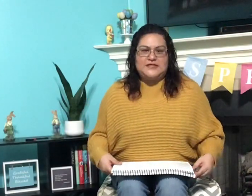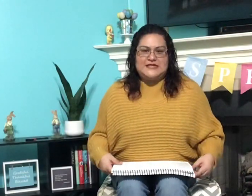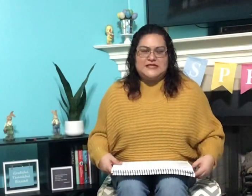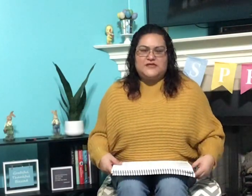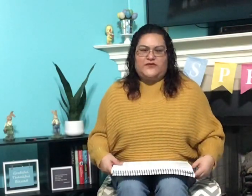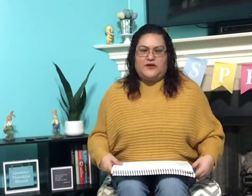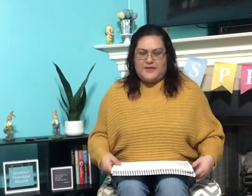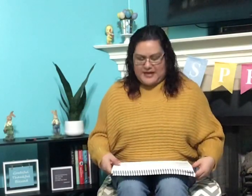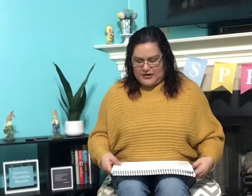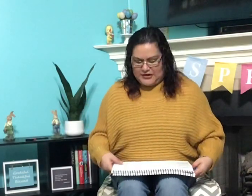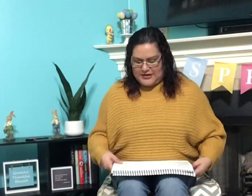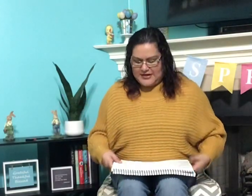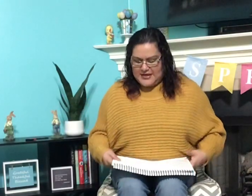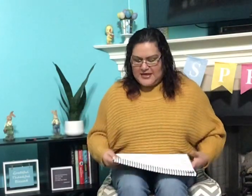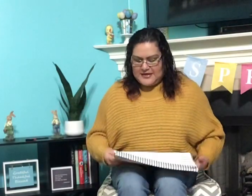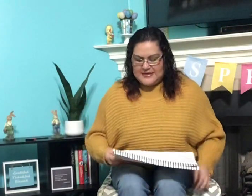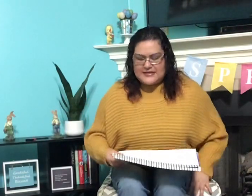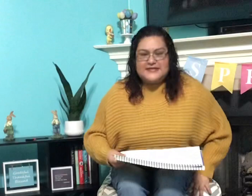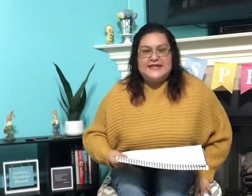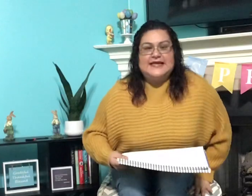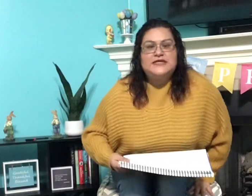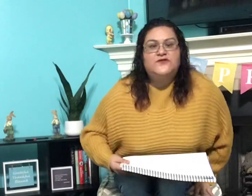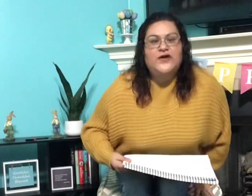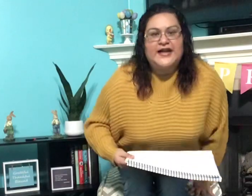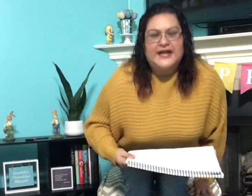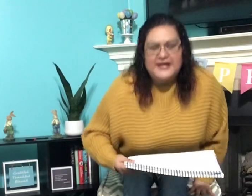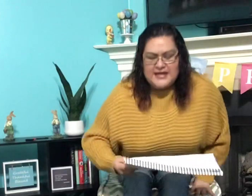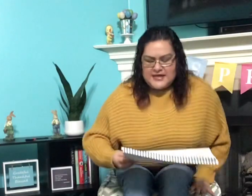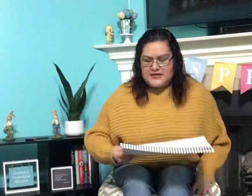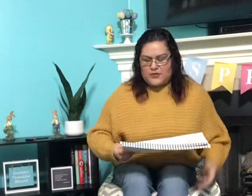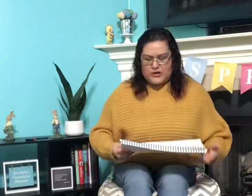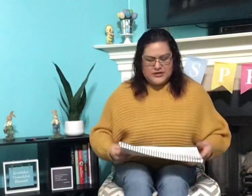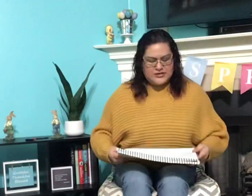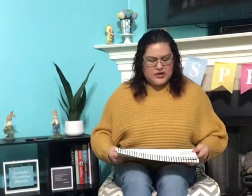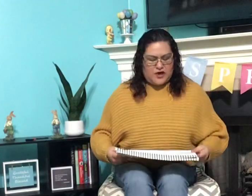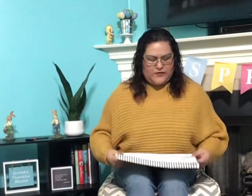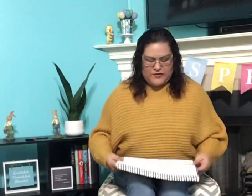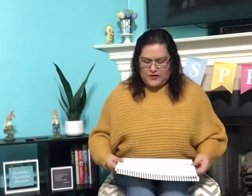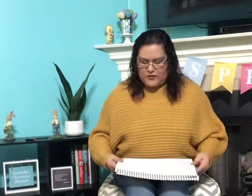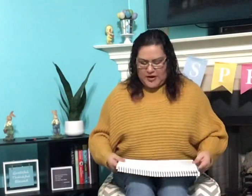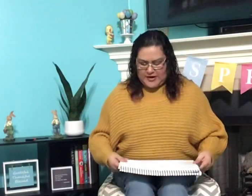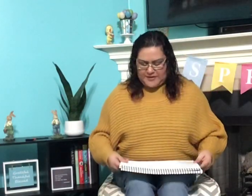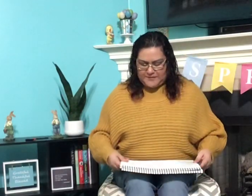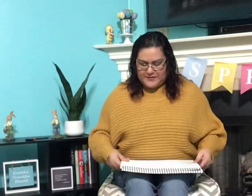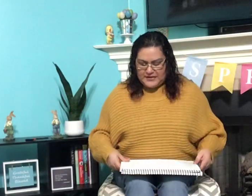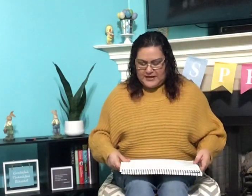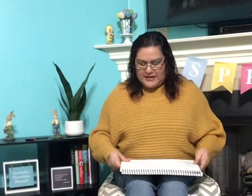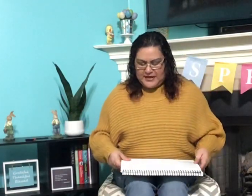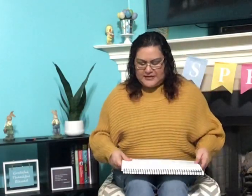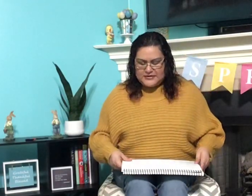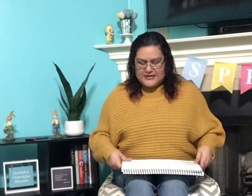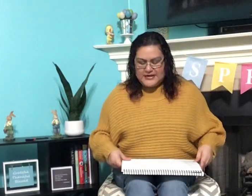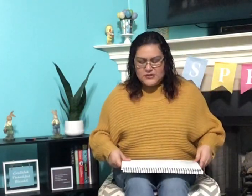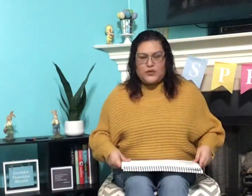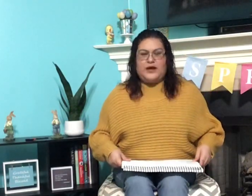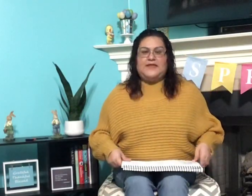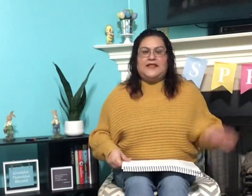lessons from Hagerty. Okay, so today is Friday, so we're going to start off with our rhyme. Okay, and today's rhyme, that